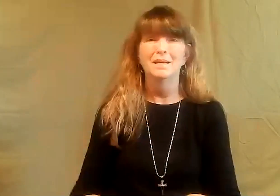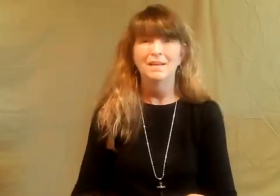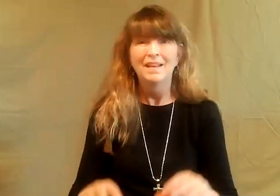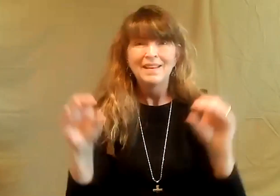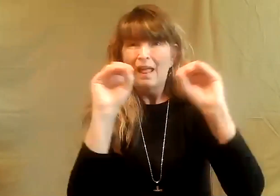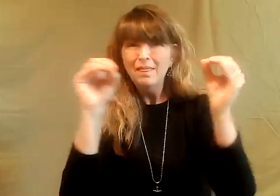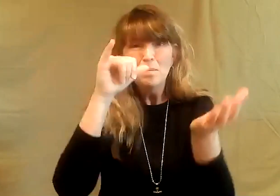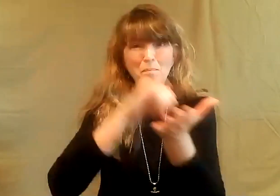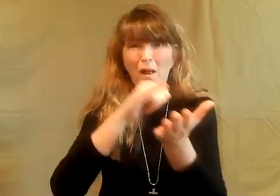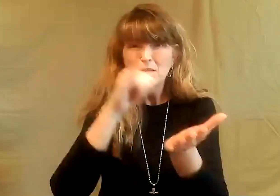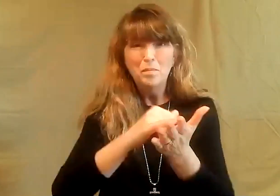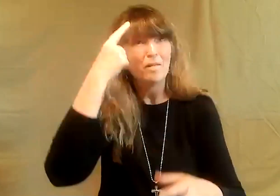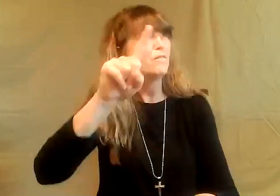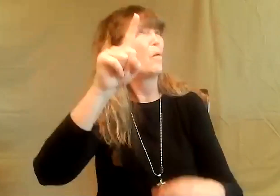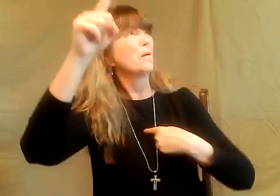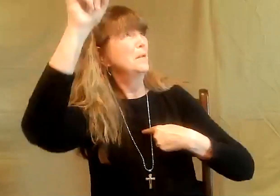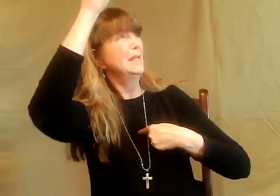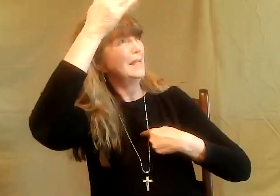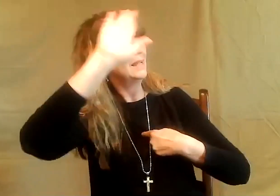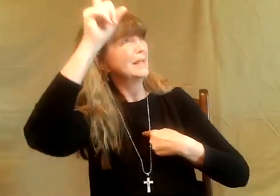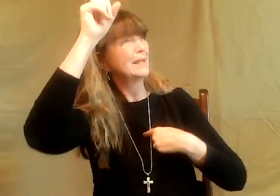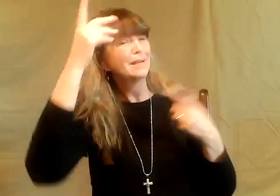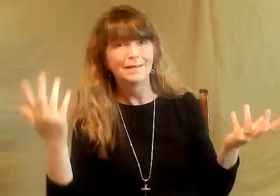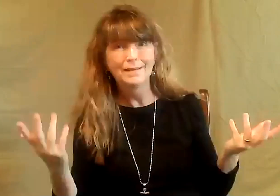And God says, why are you crying? Nothing is impossible for me.